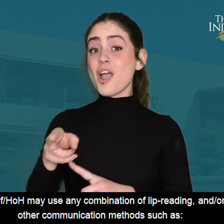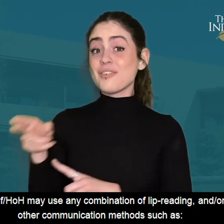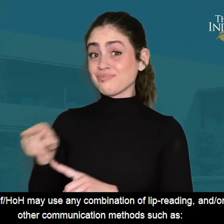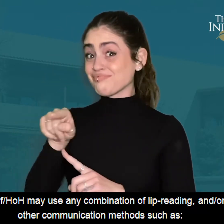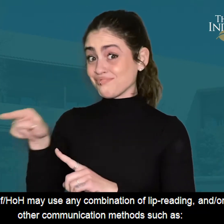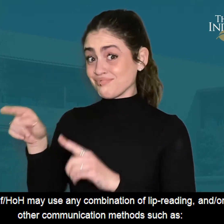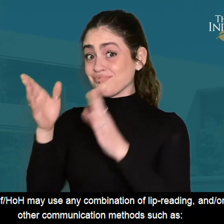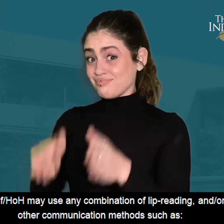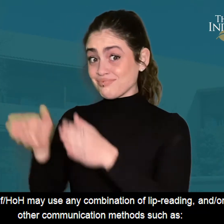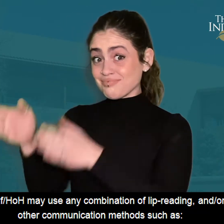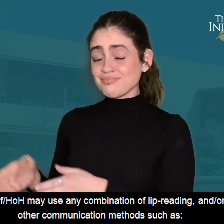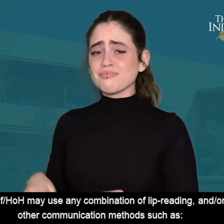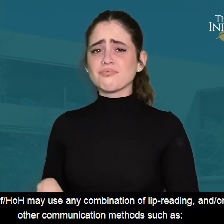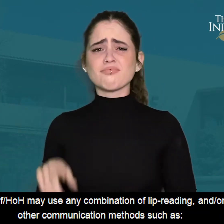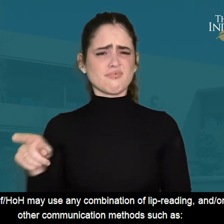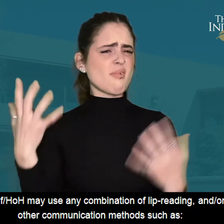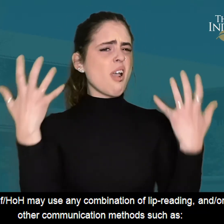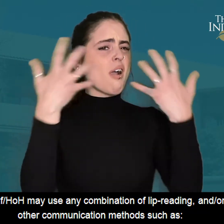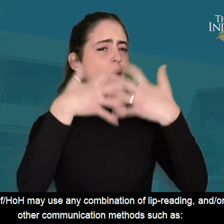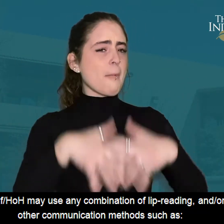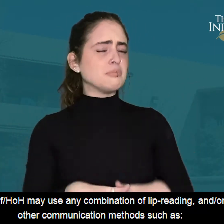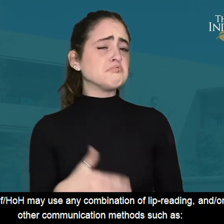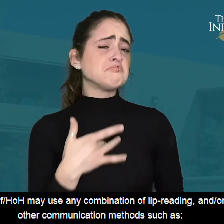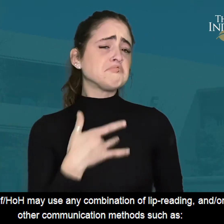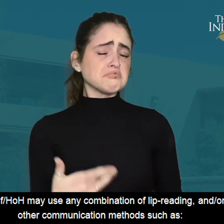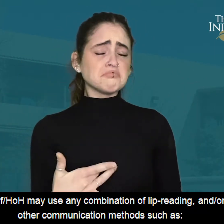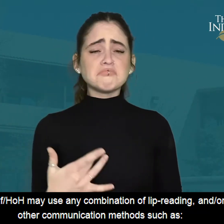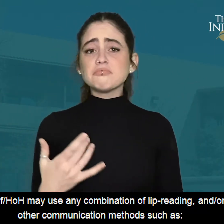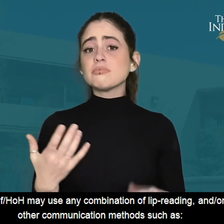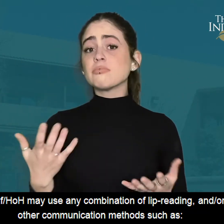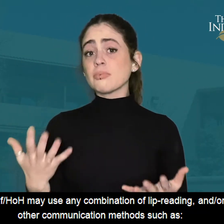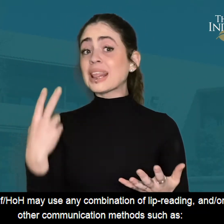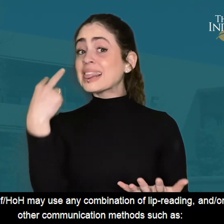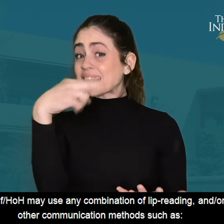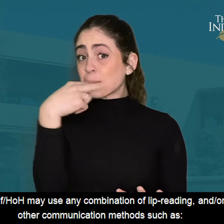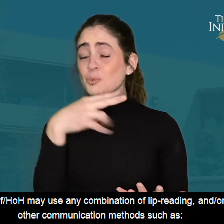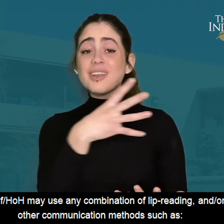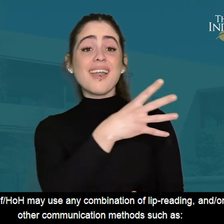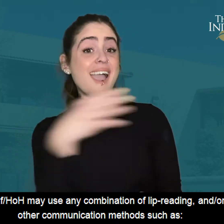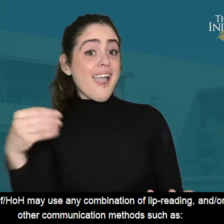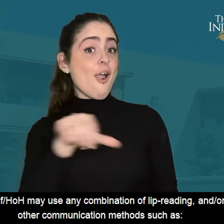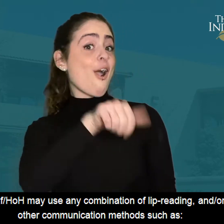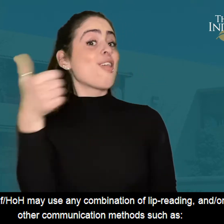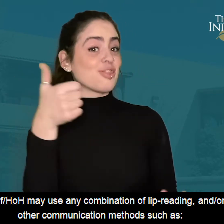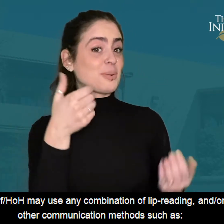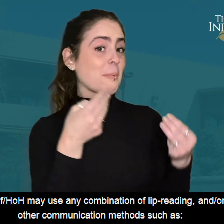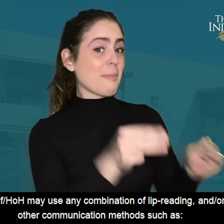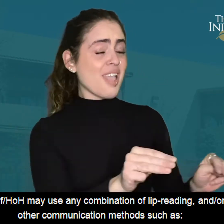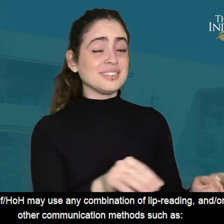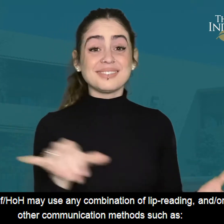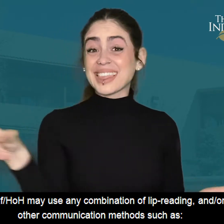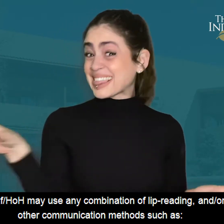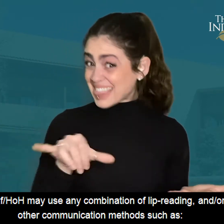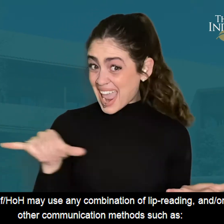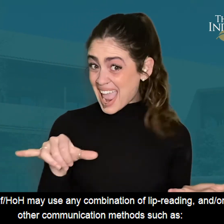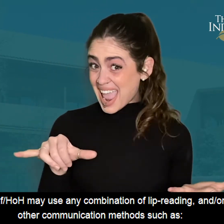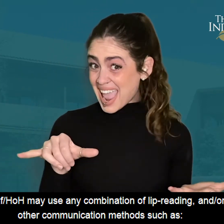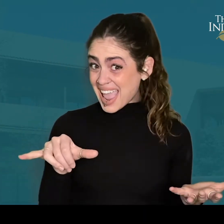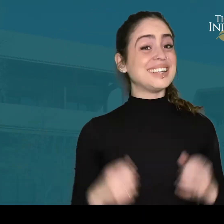Deaf and Hard of Hearing individuals may use any combination of lip reading and other communication methods